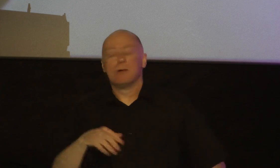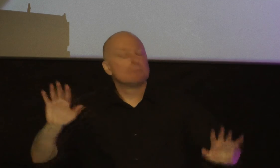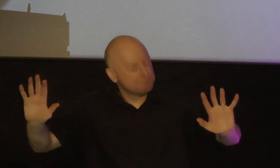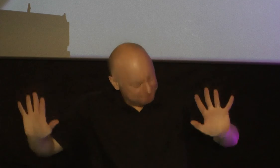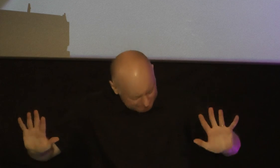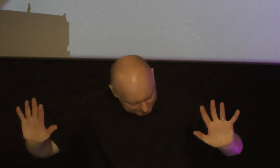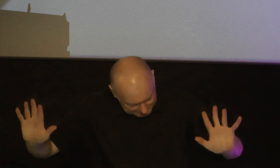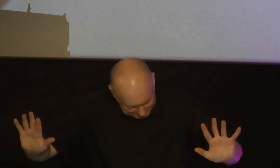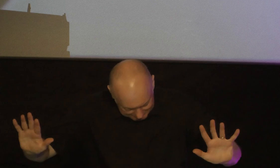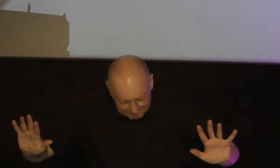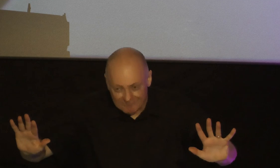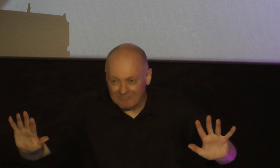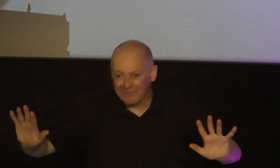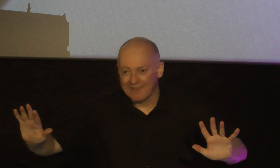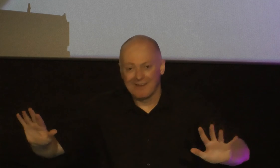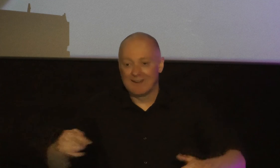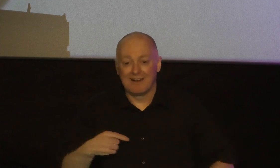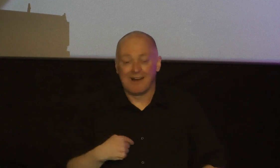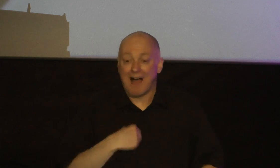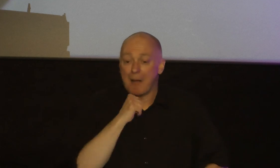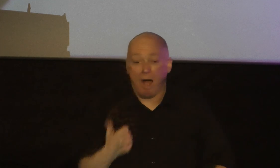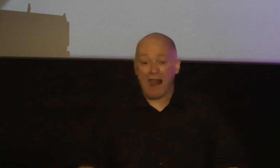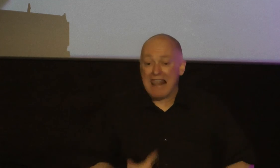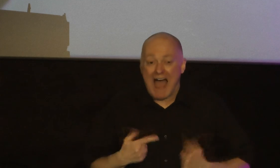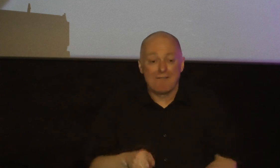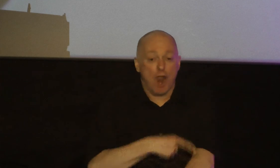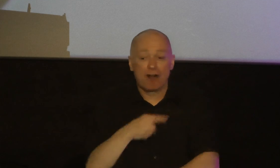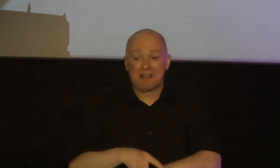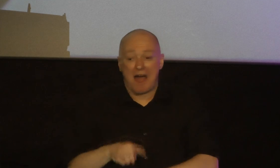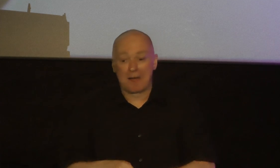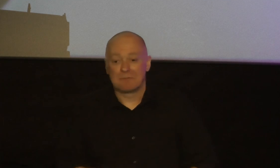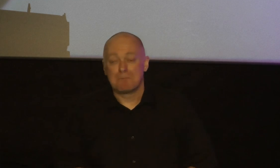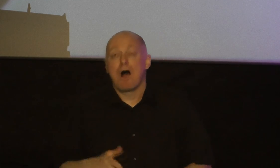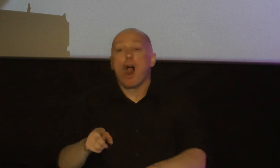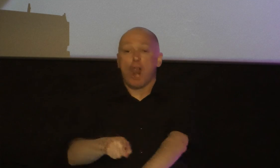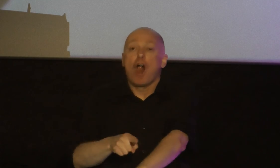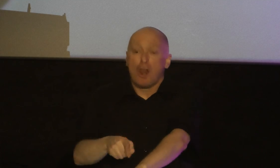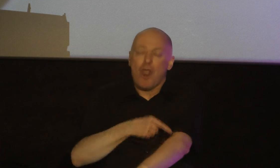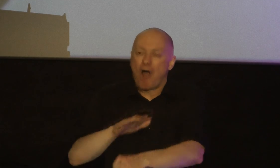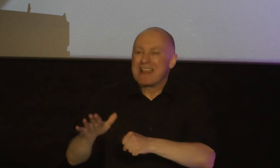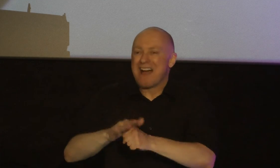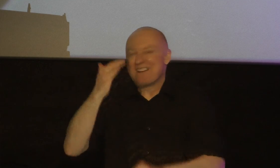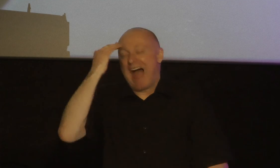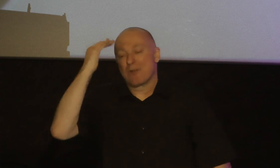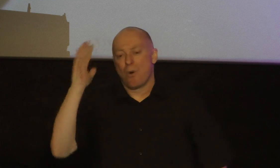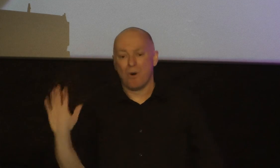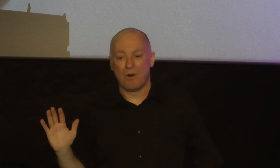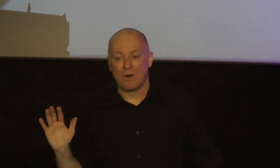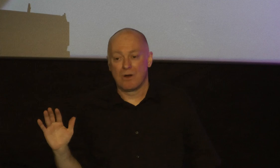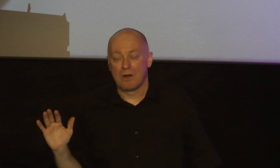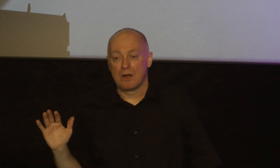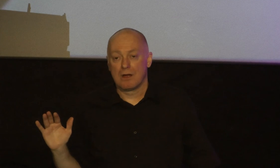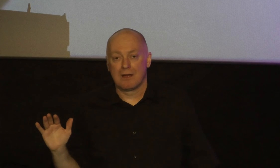this listen I haven't been around a long time I've been around long enough to learn this there is no obstacle